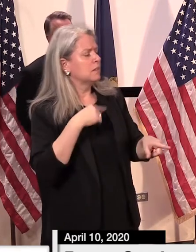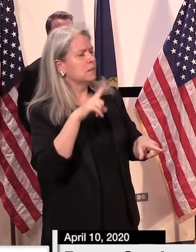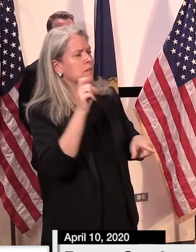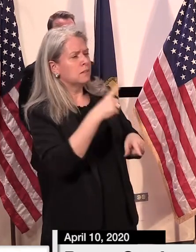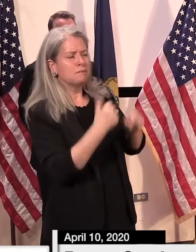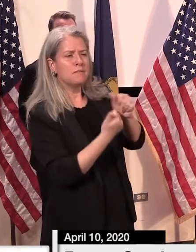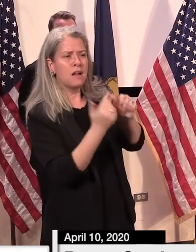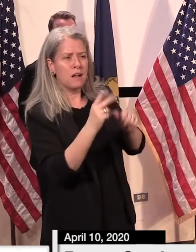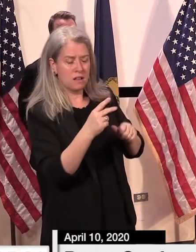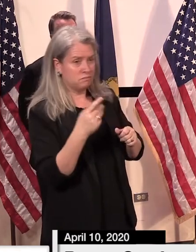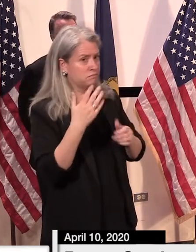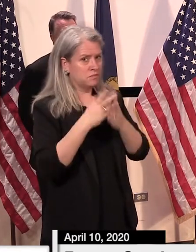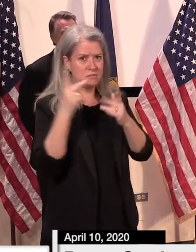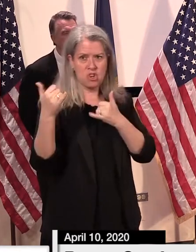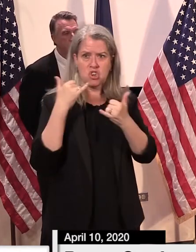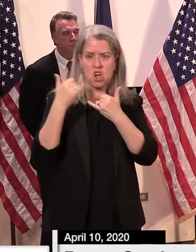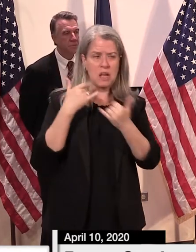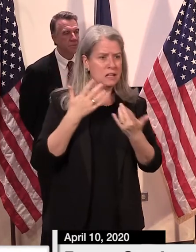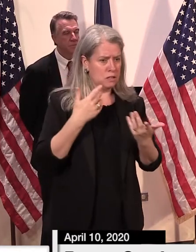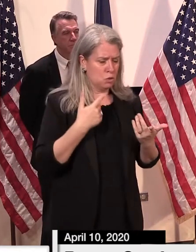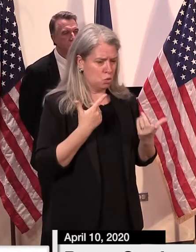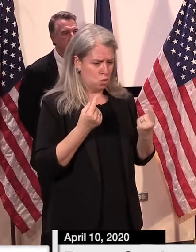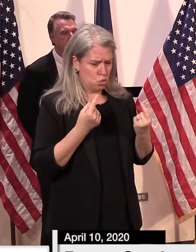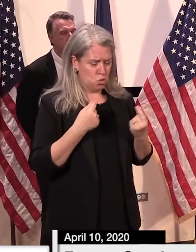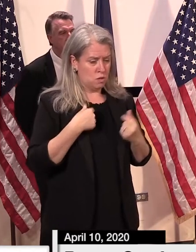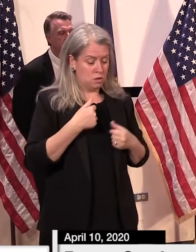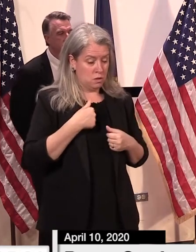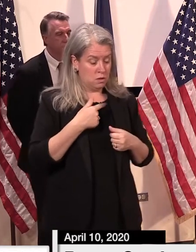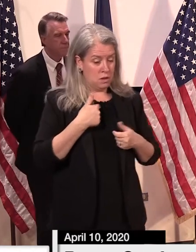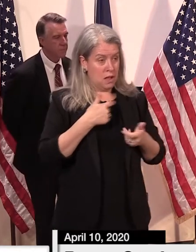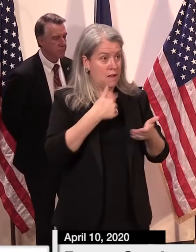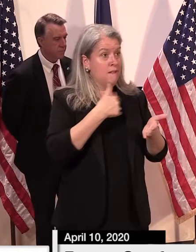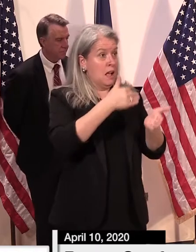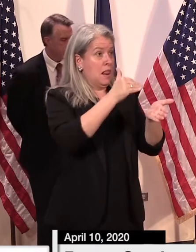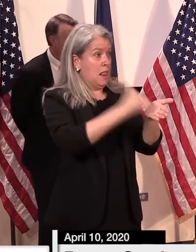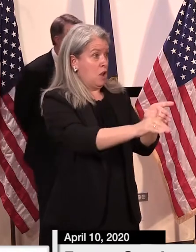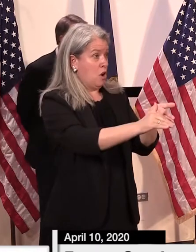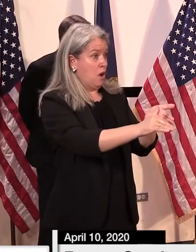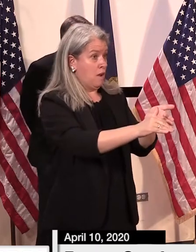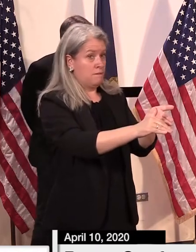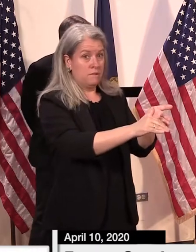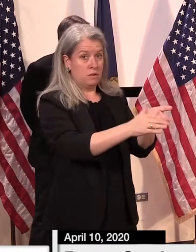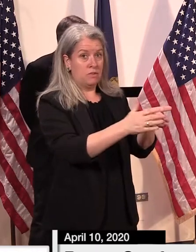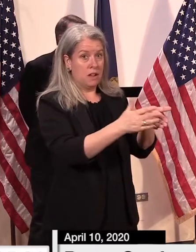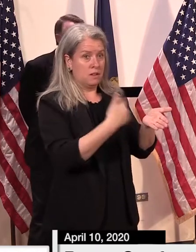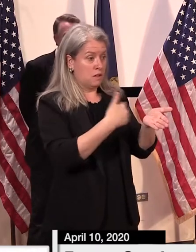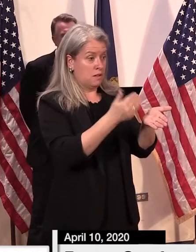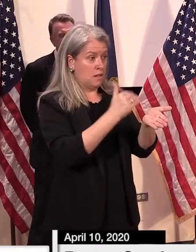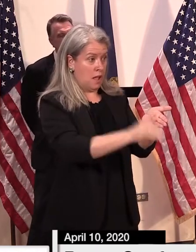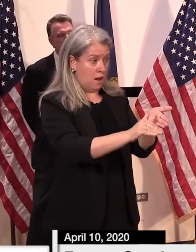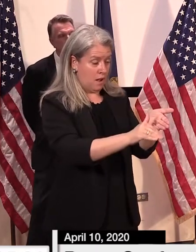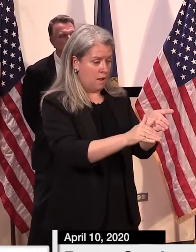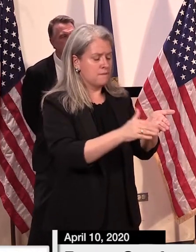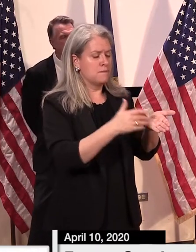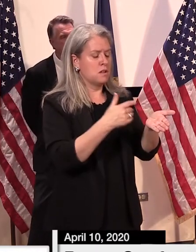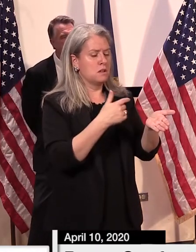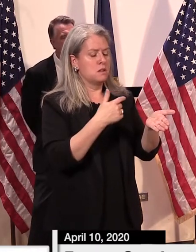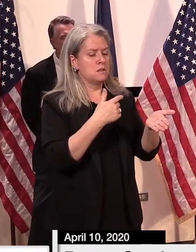they should pay their employees to whom they've laid off because they haven't got claims because of the backlog you just mentioned.